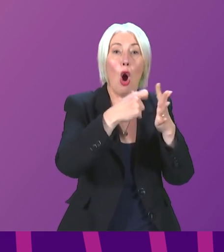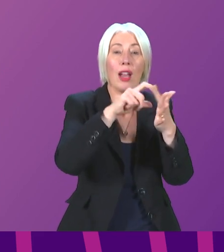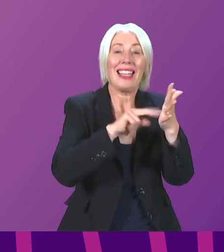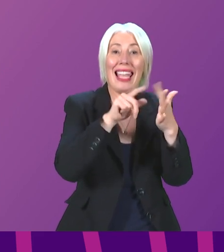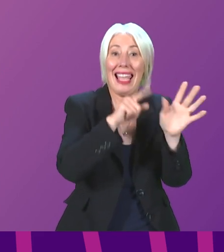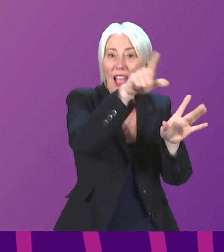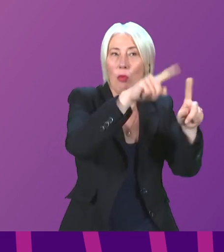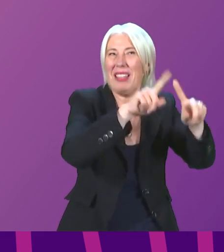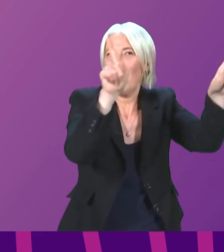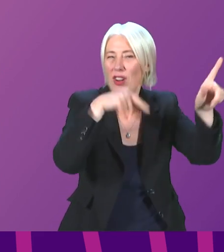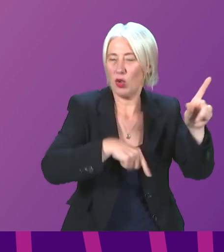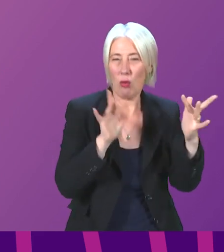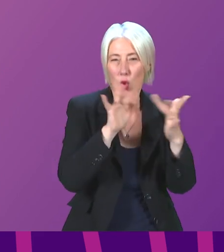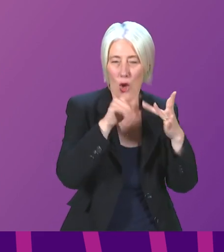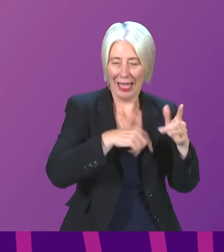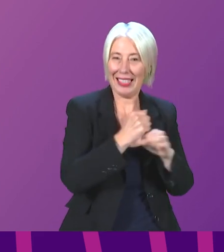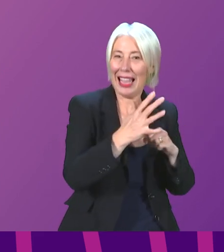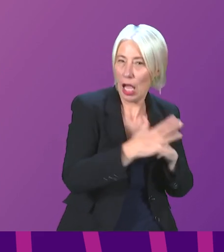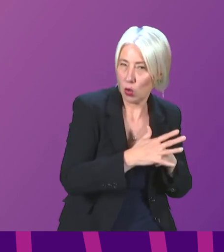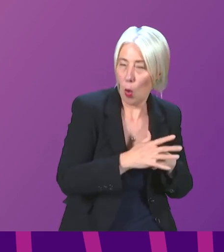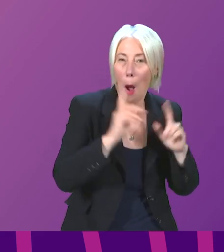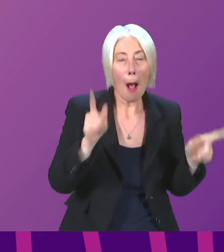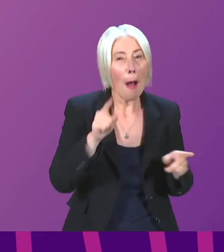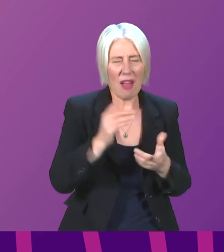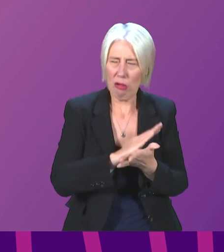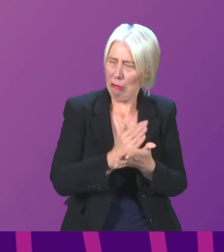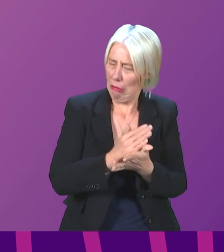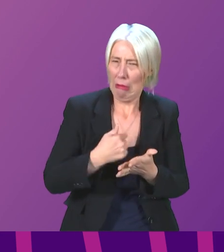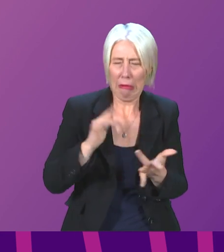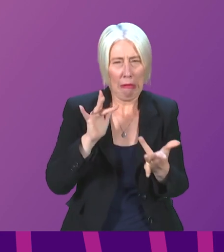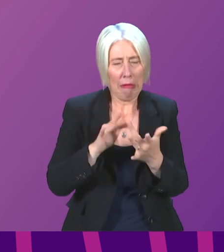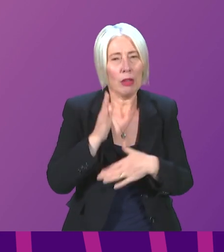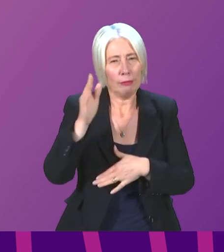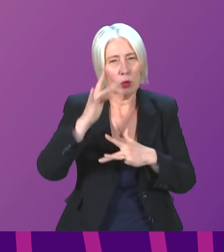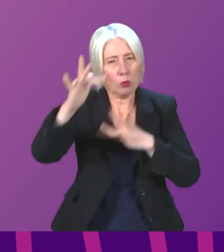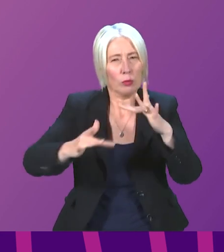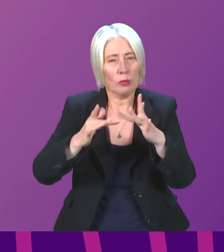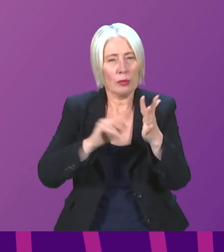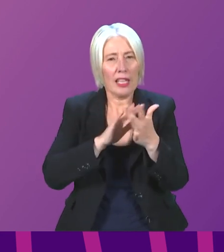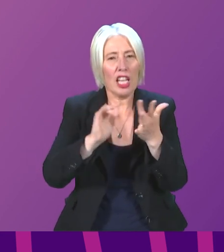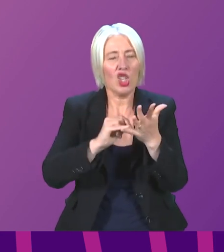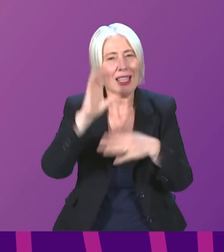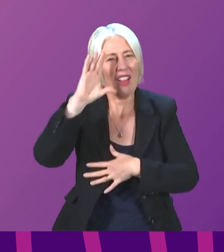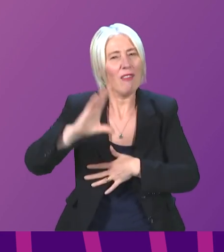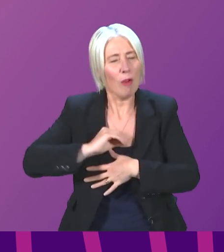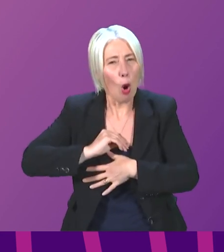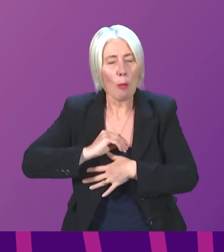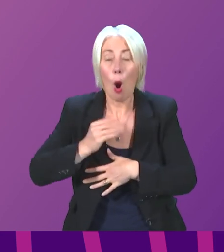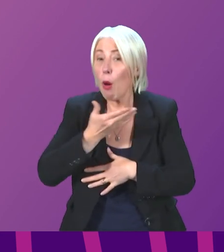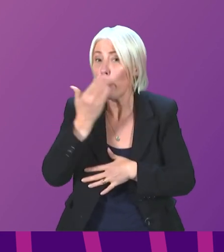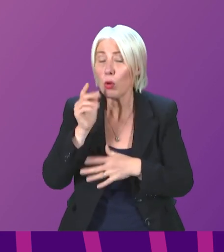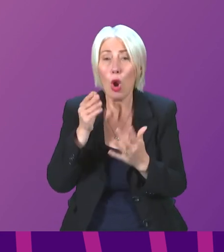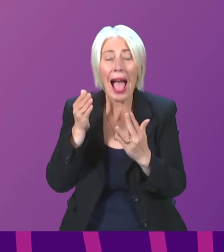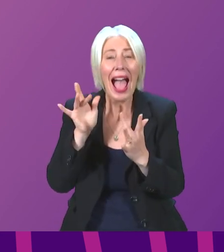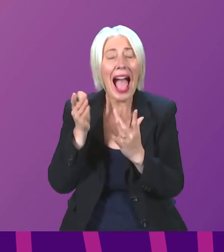about your eligibility, we can, of course, direct people towards NHS and form. If they are digitally excluded or unsure, they can also